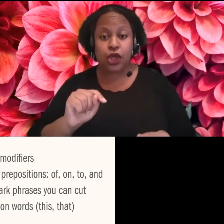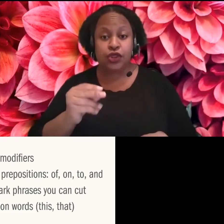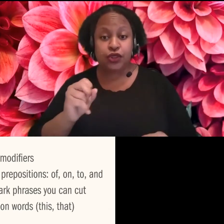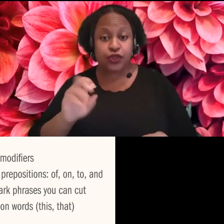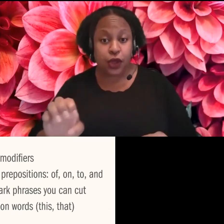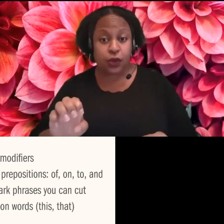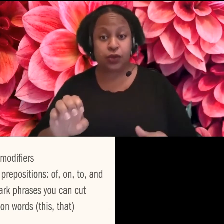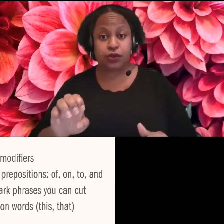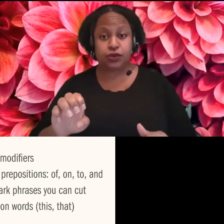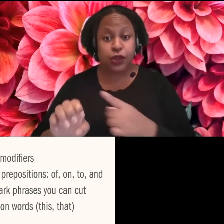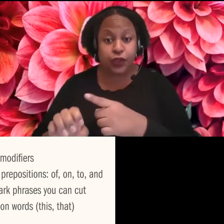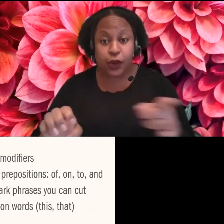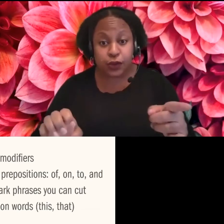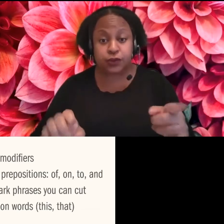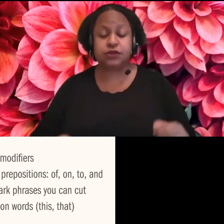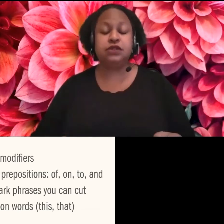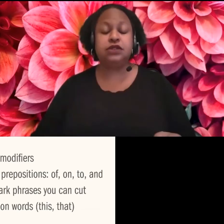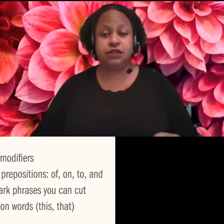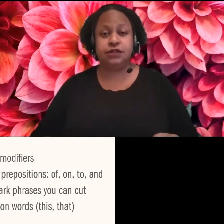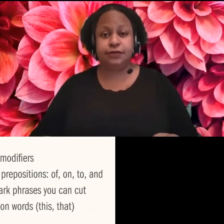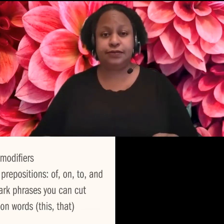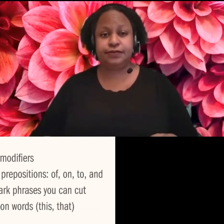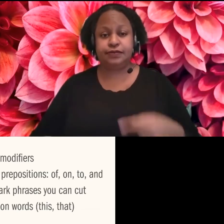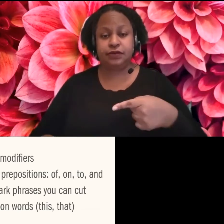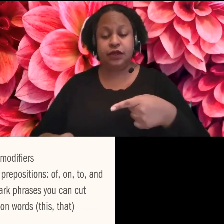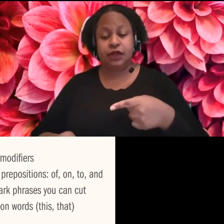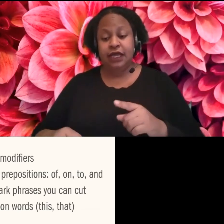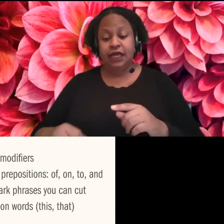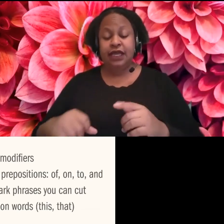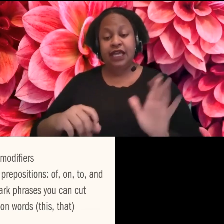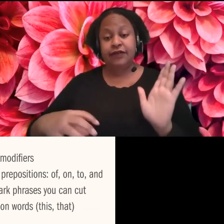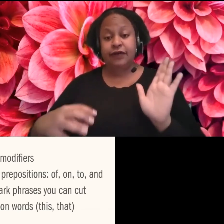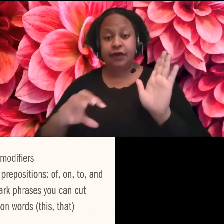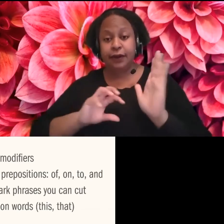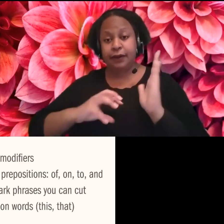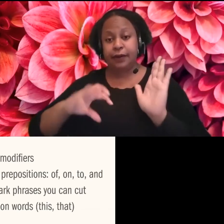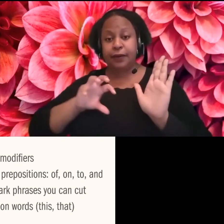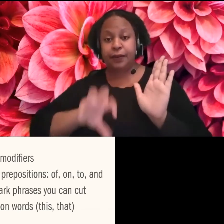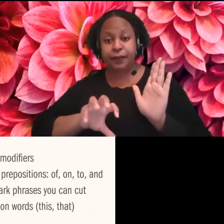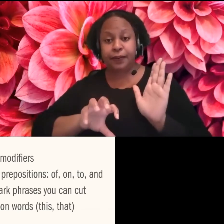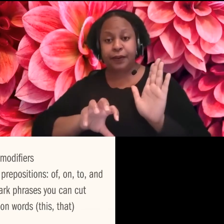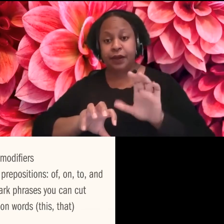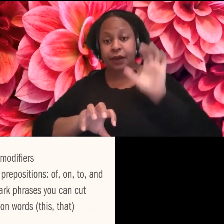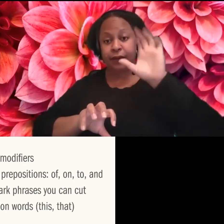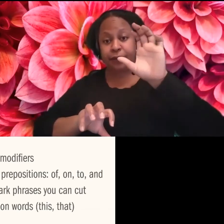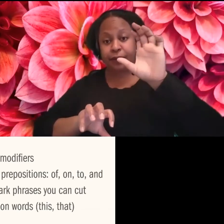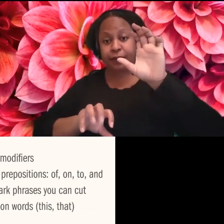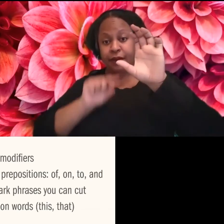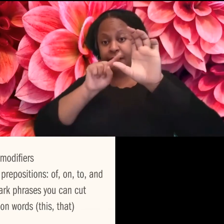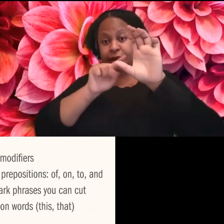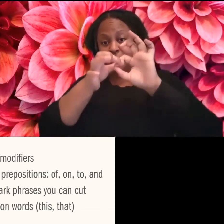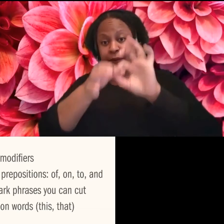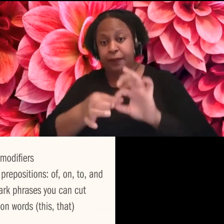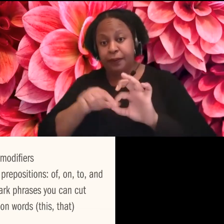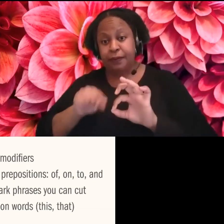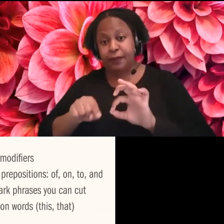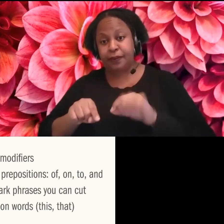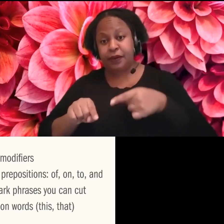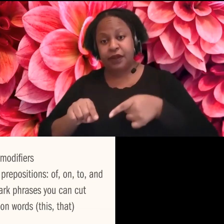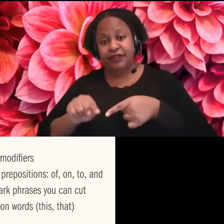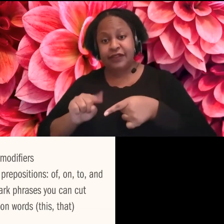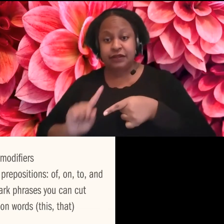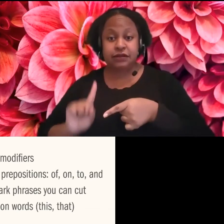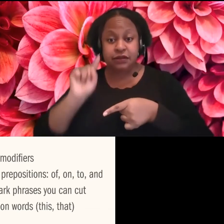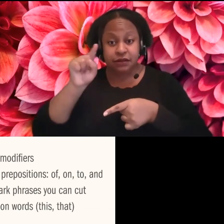those are good to link back, um, echo links. So you can echo words or phrases of a previously mentioned